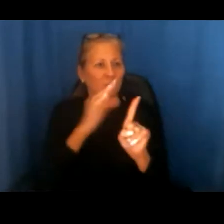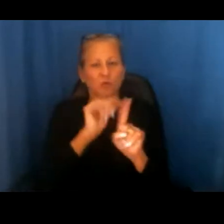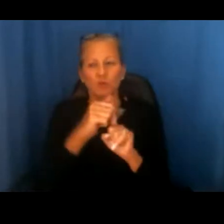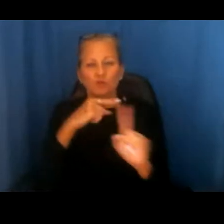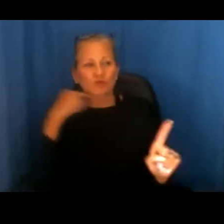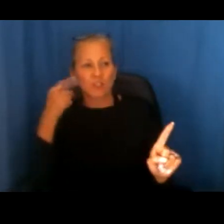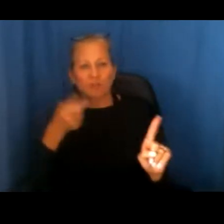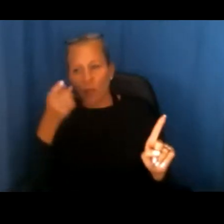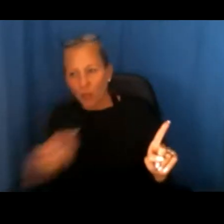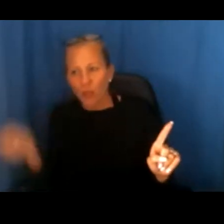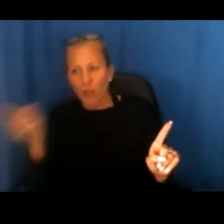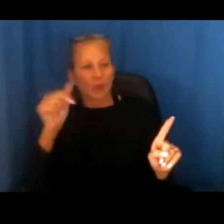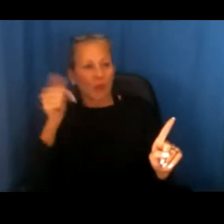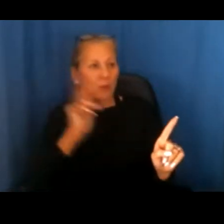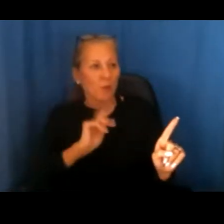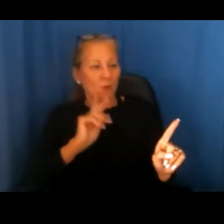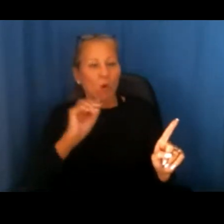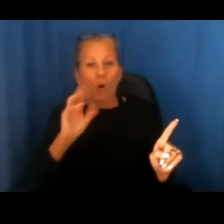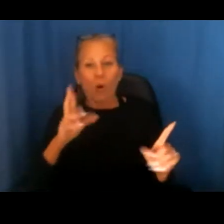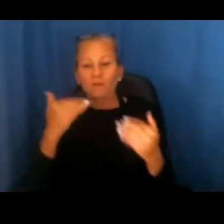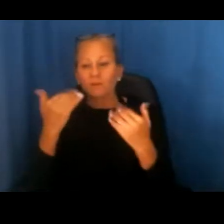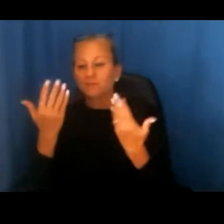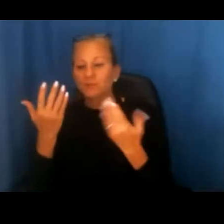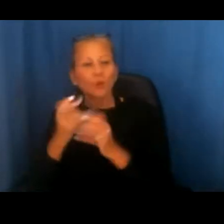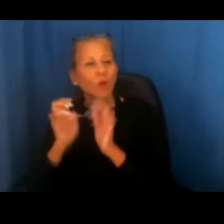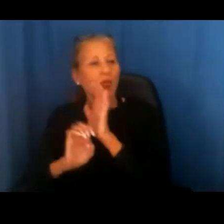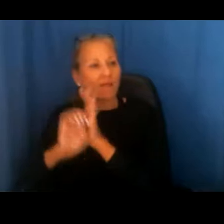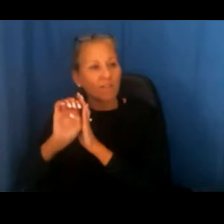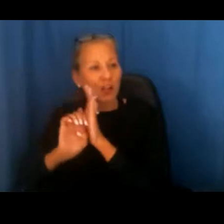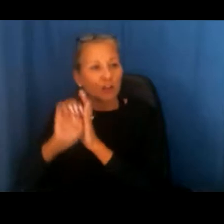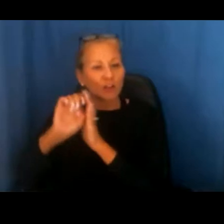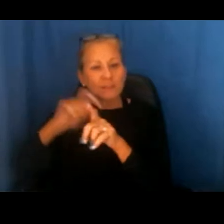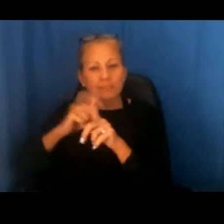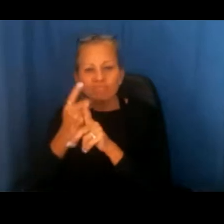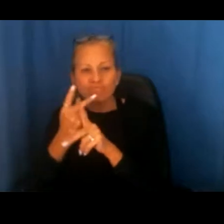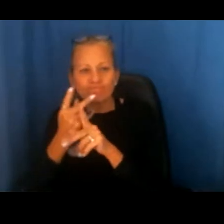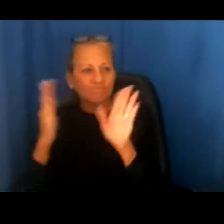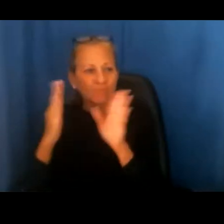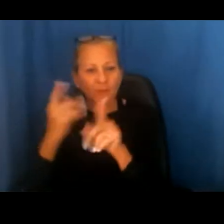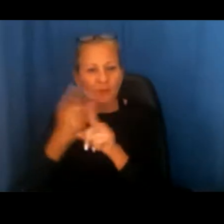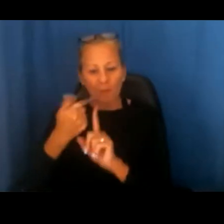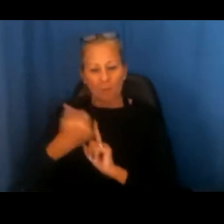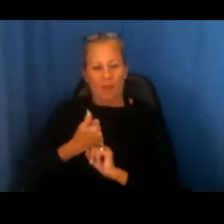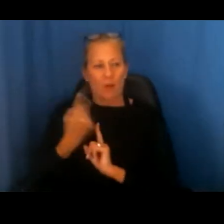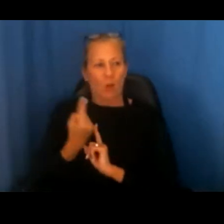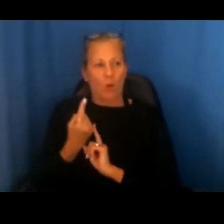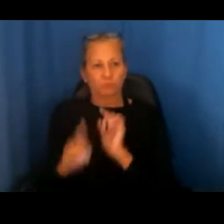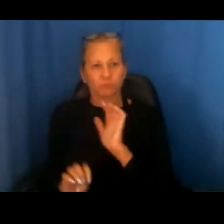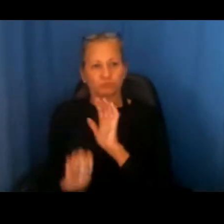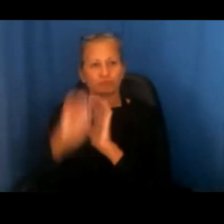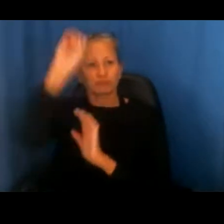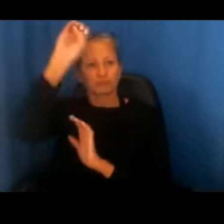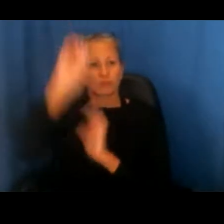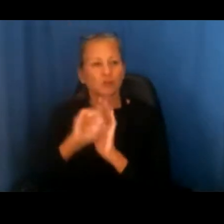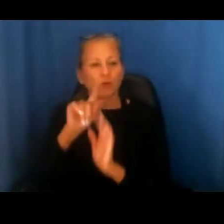risks from those people or to use an elevator by themselves so they wouldn't have to be exposed